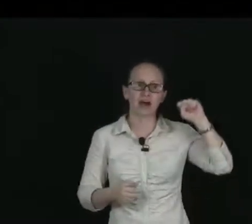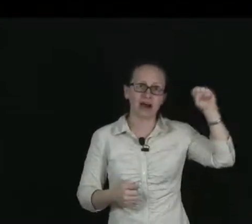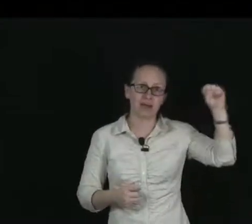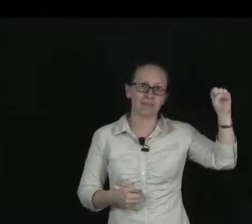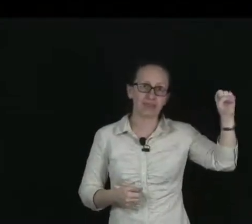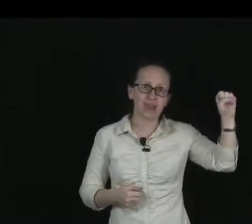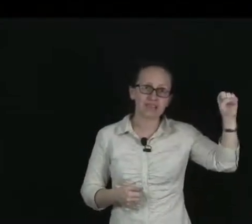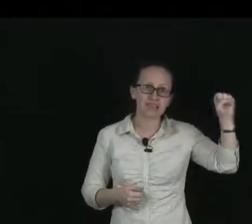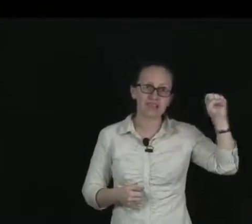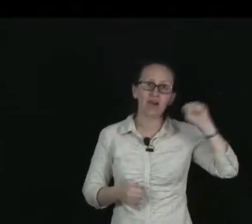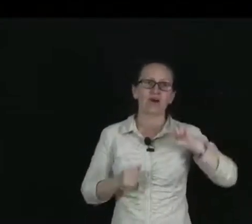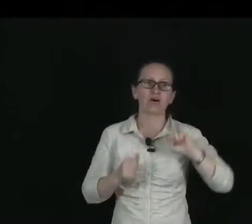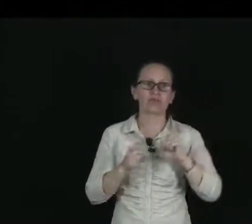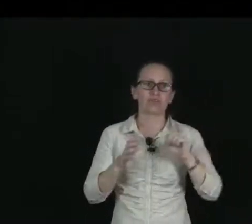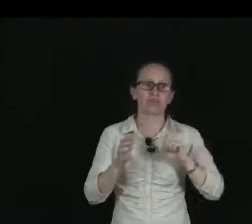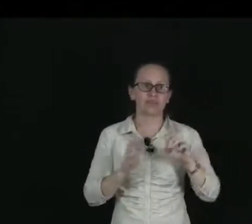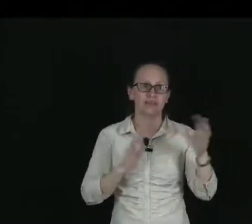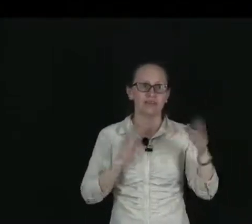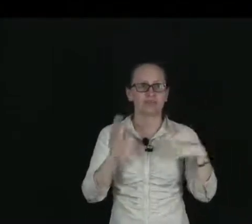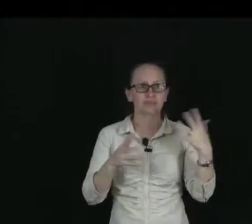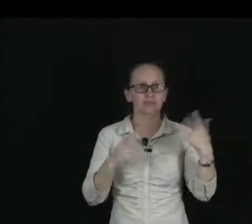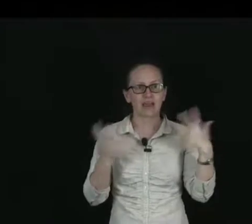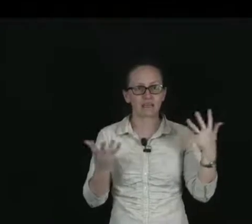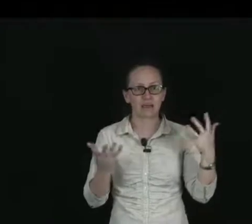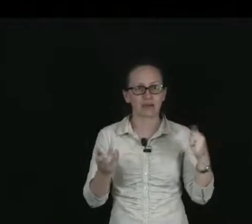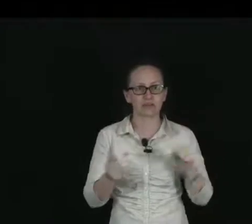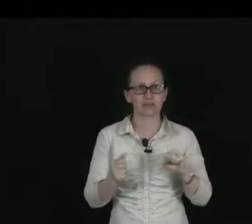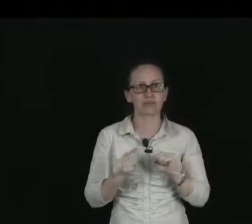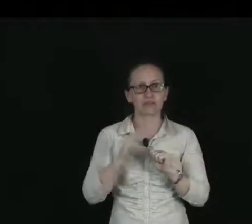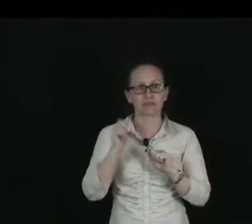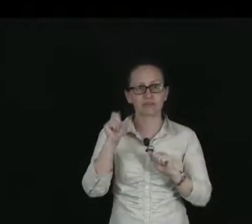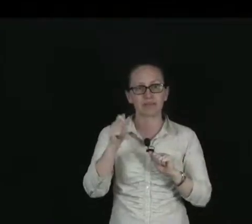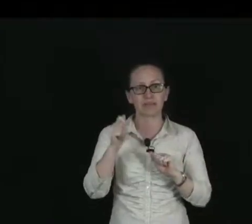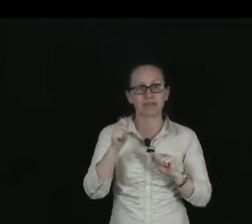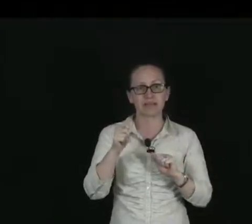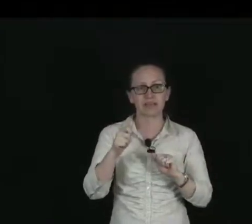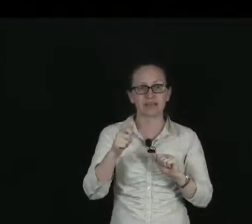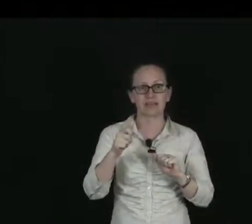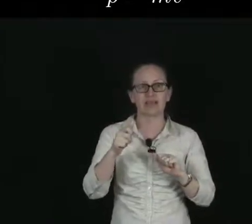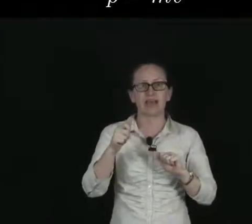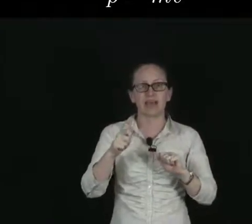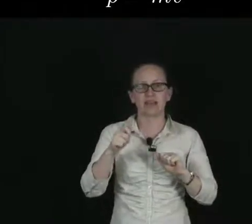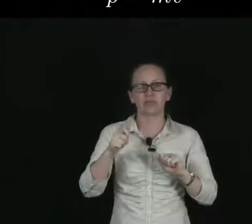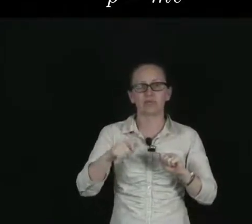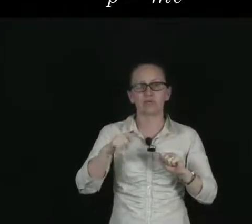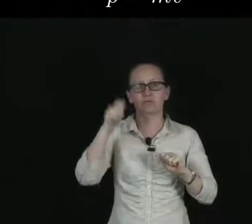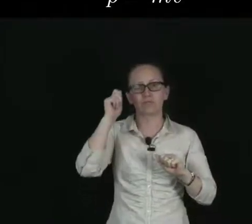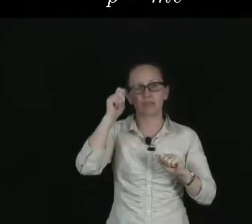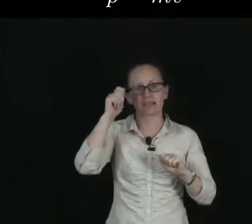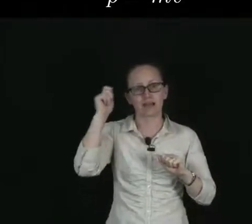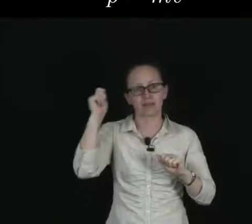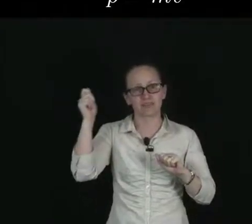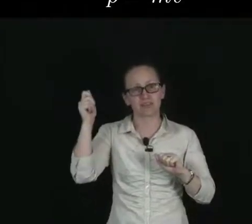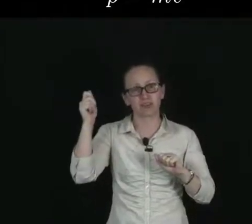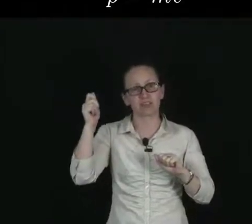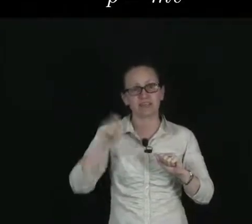higher mass of the alpha particle, remember momentum is equal to mass times velocity,